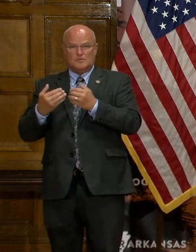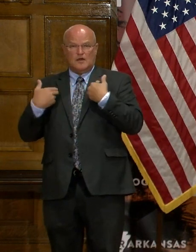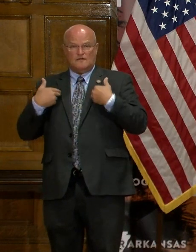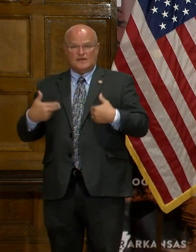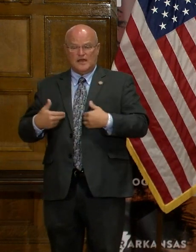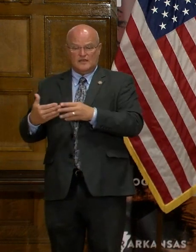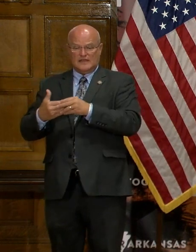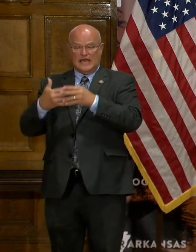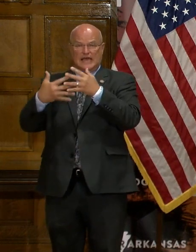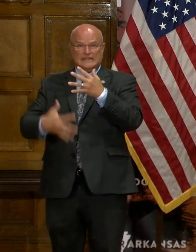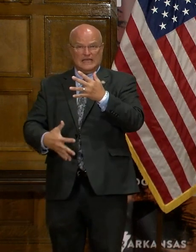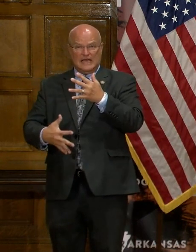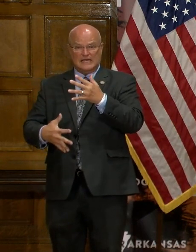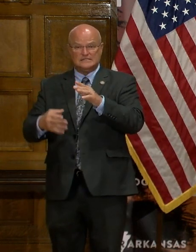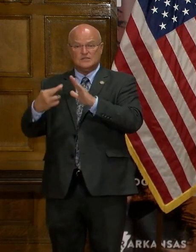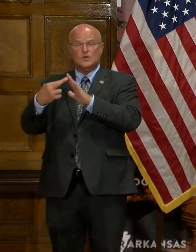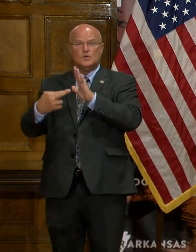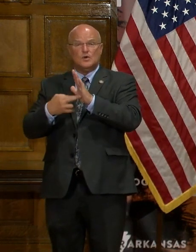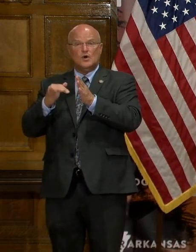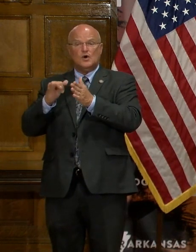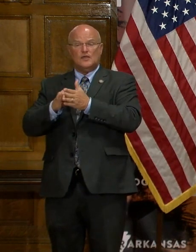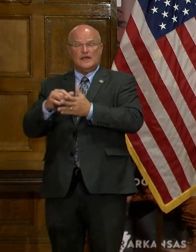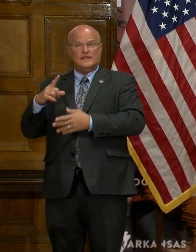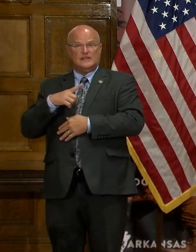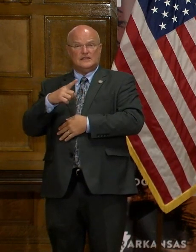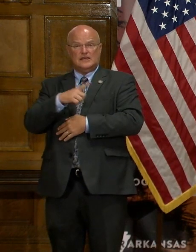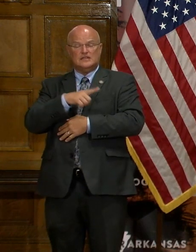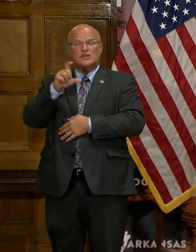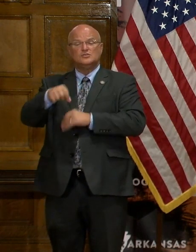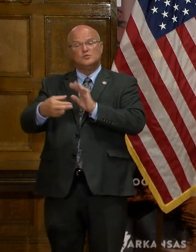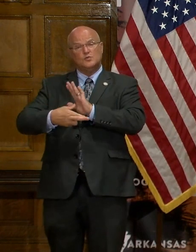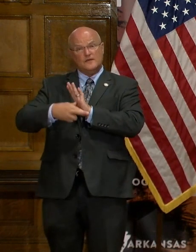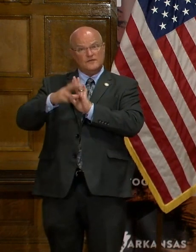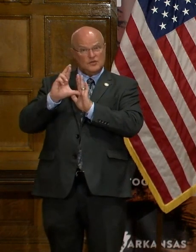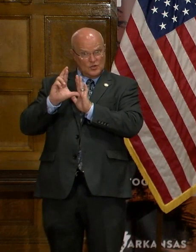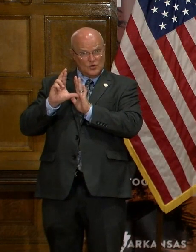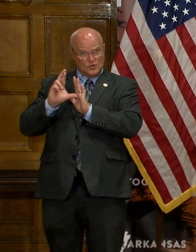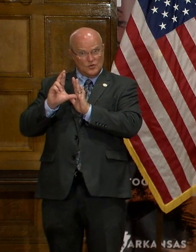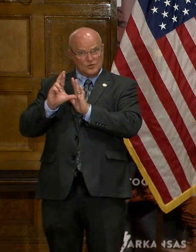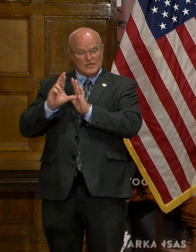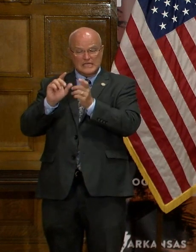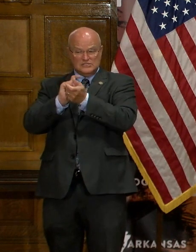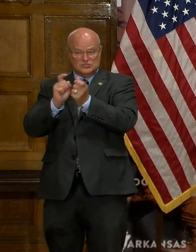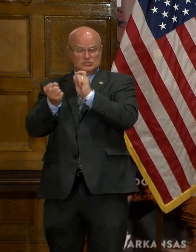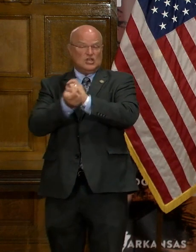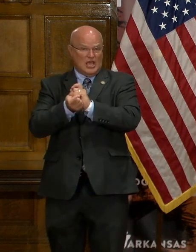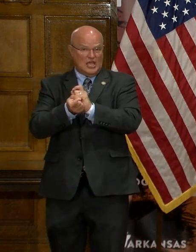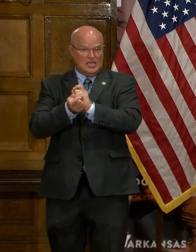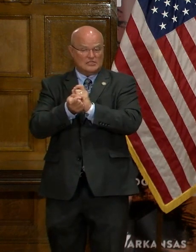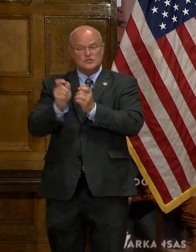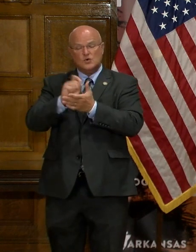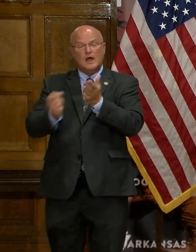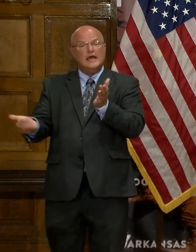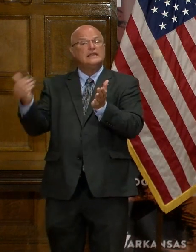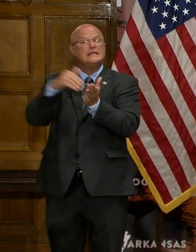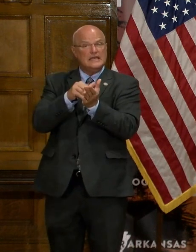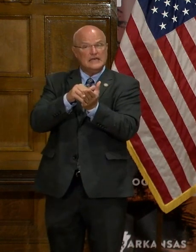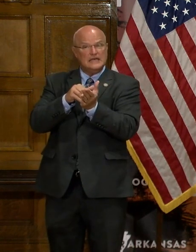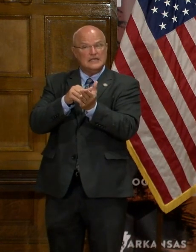and directives as rules that the General Assembly should review, should change, should rewrite,